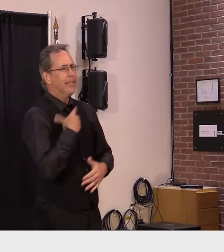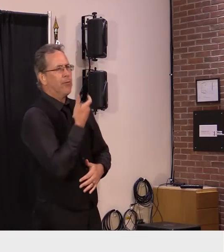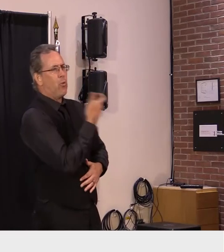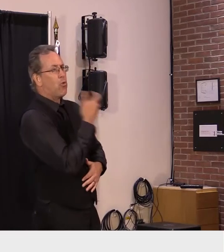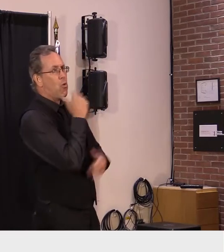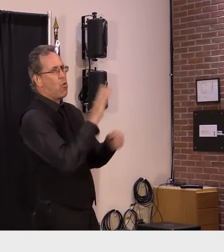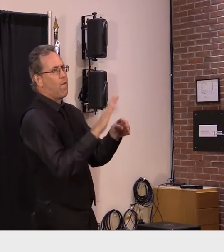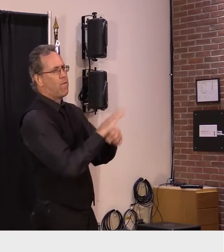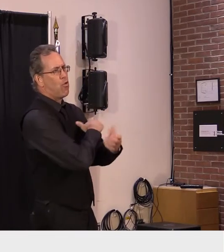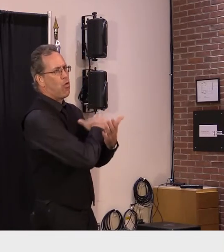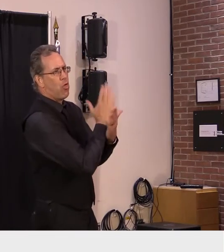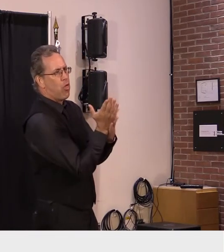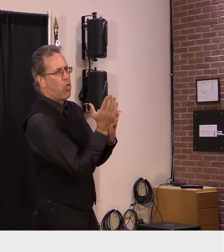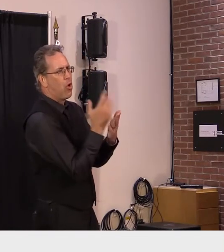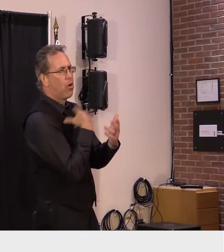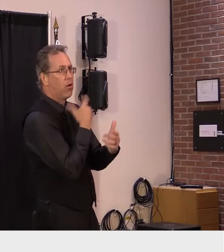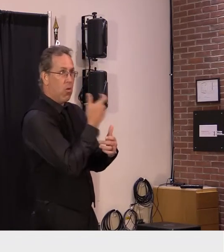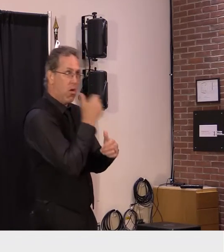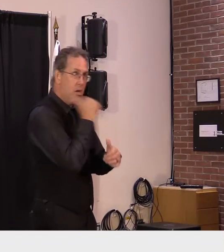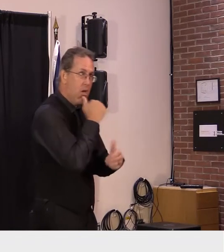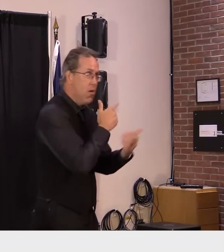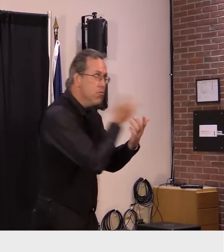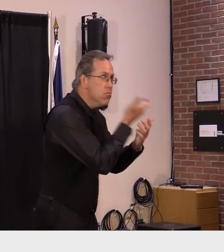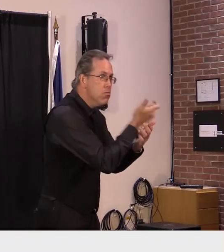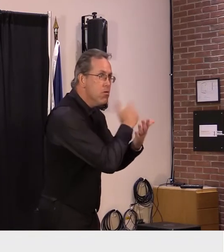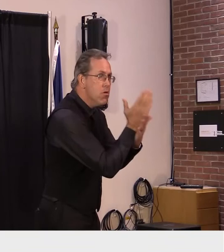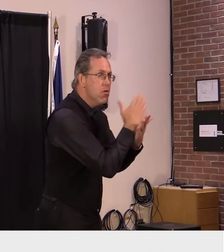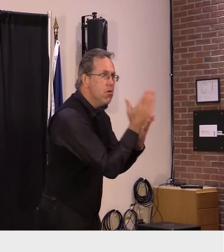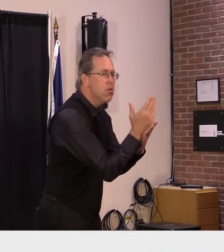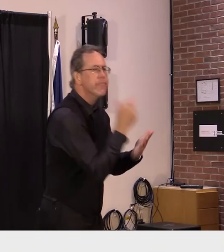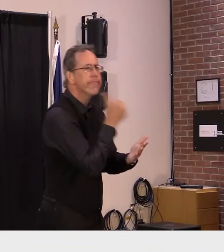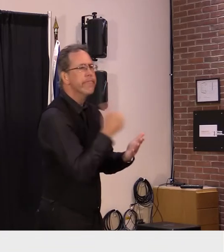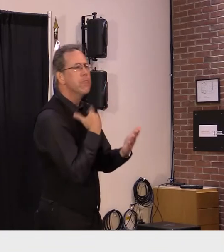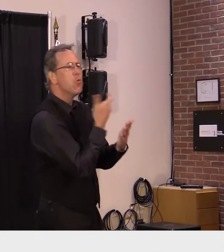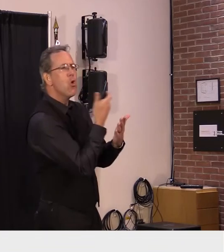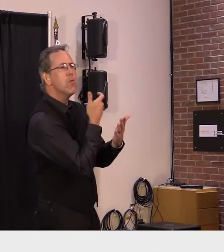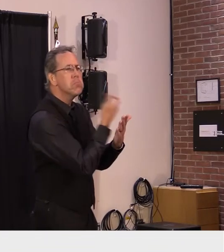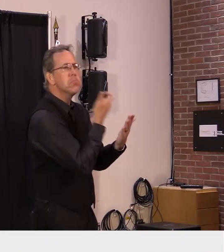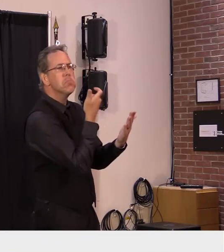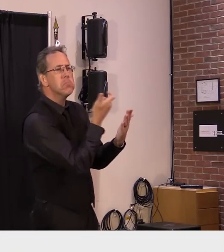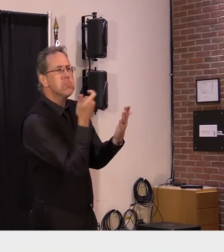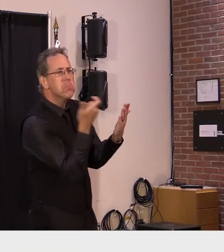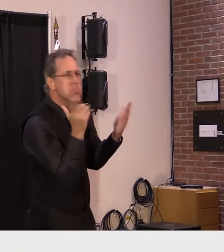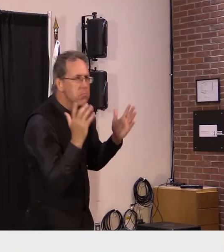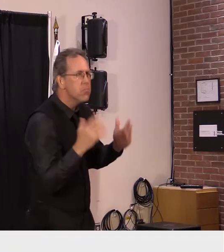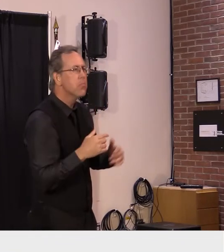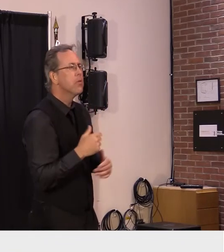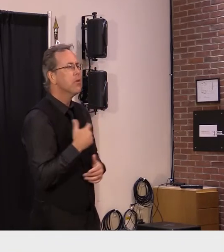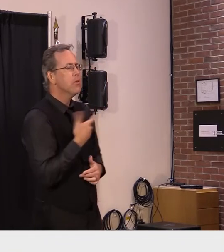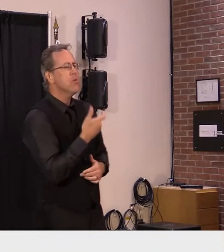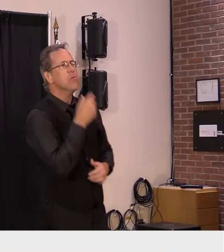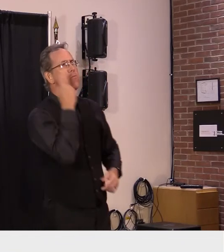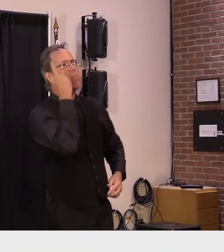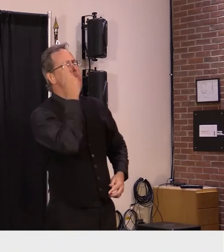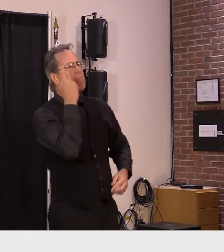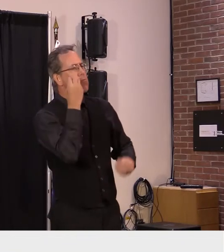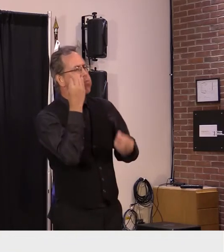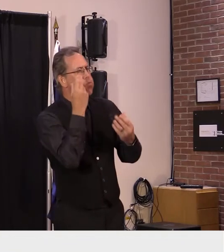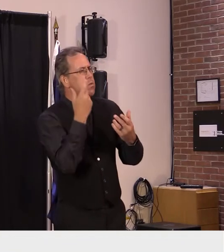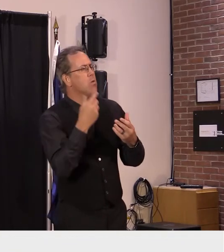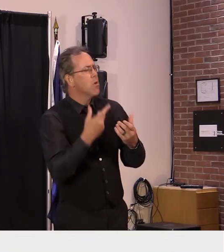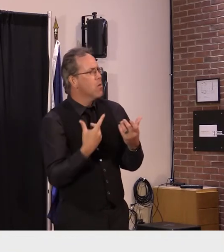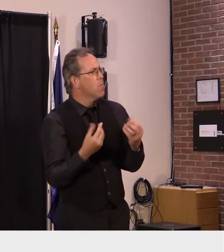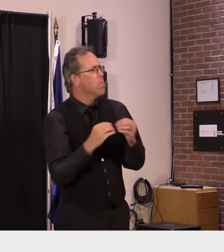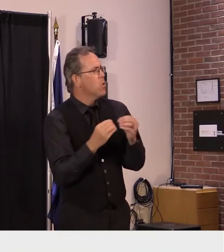moment every minute of the deliberations uh but it's been eye-opening learning more uh every single time